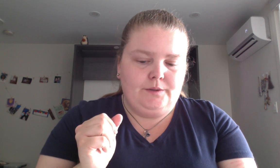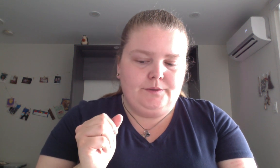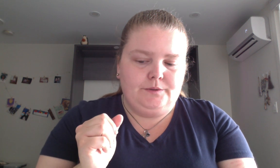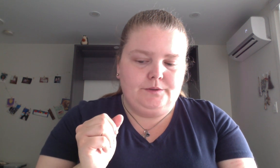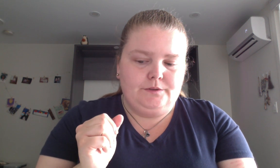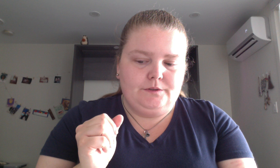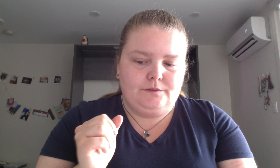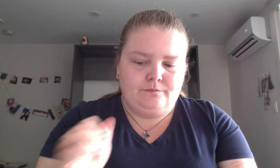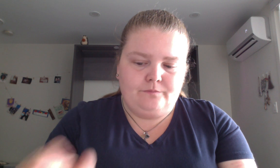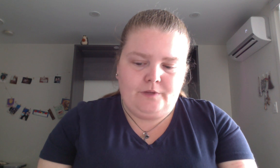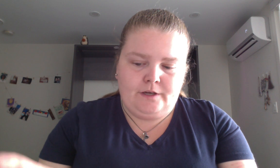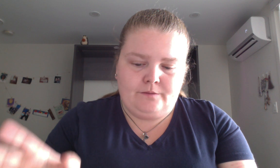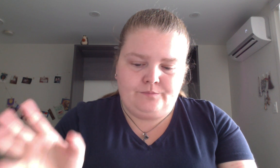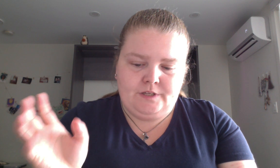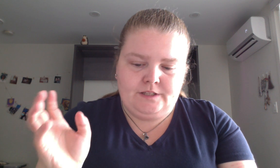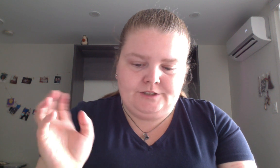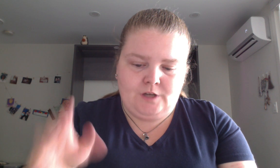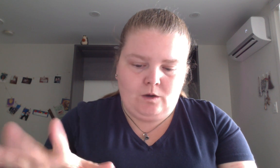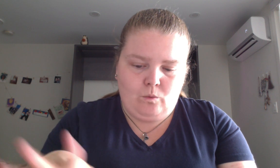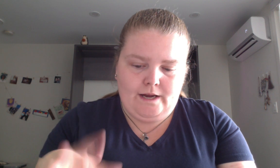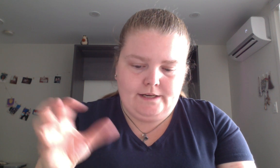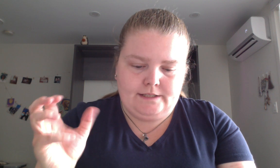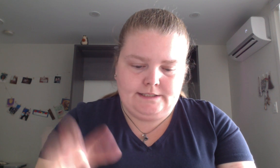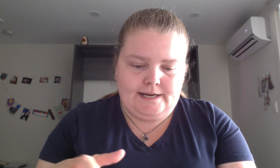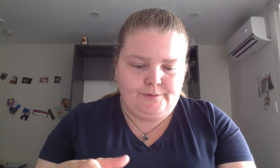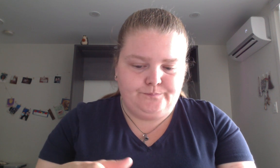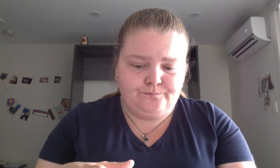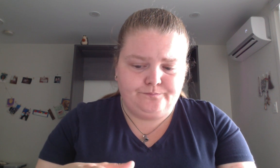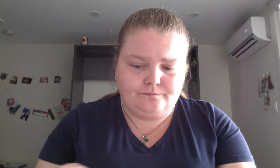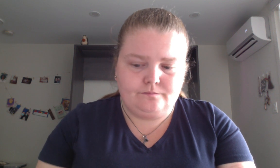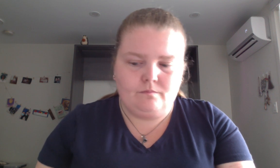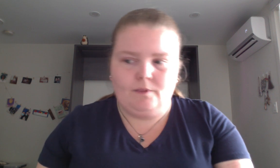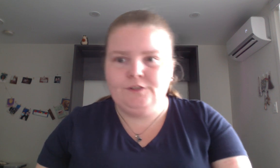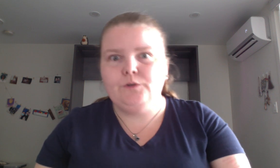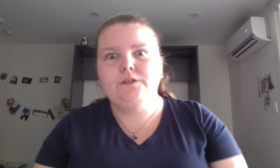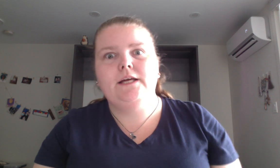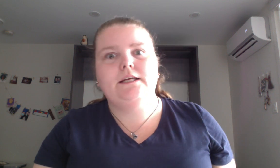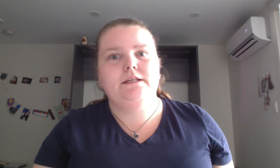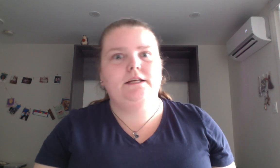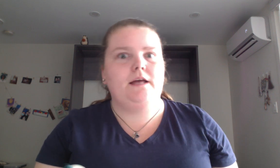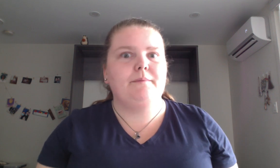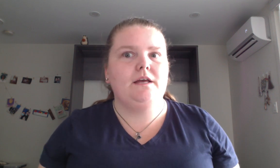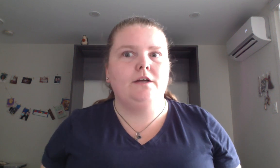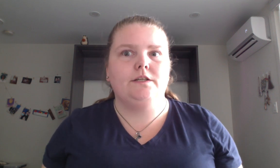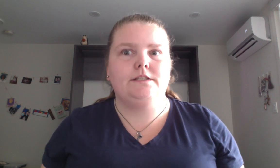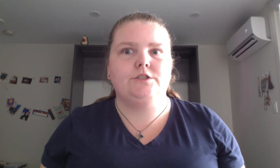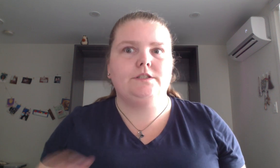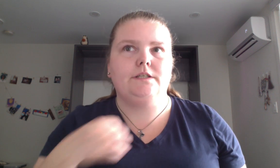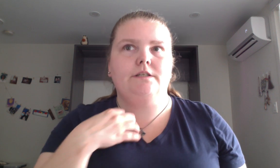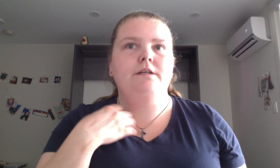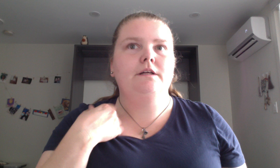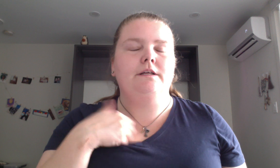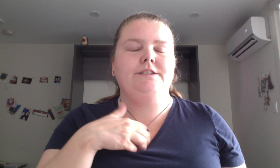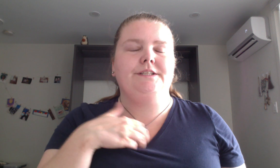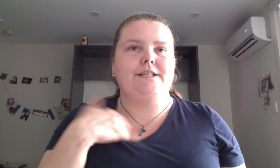um it's not weighed down so like it can be a good addition to like say like